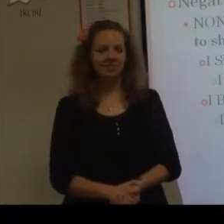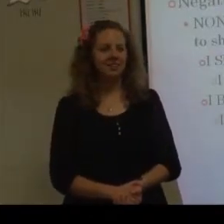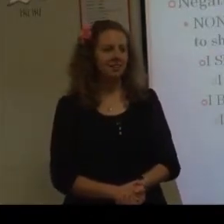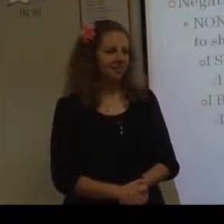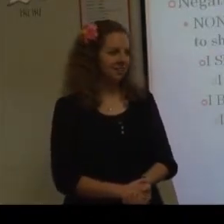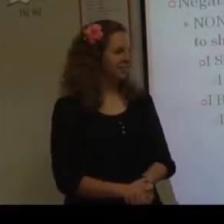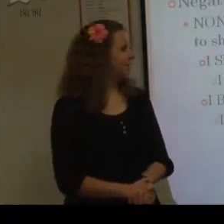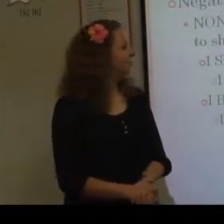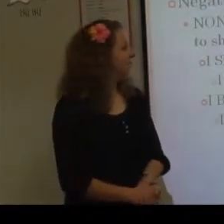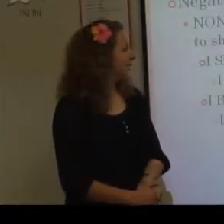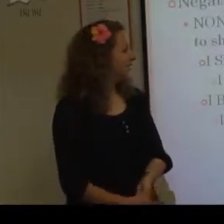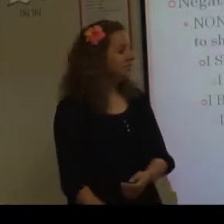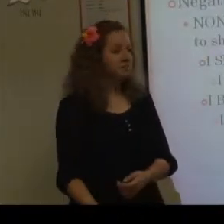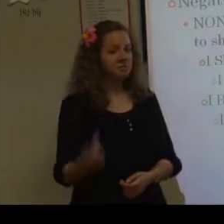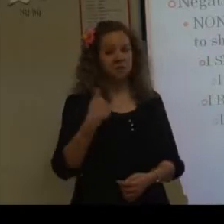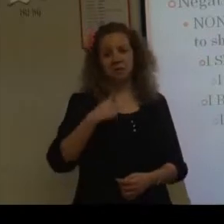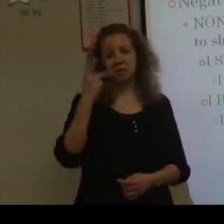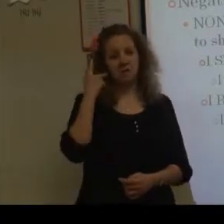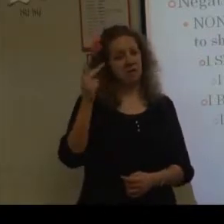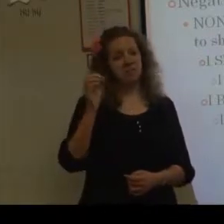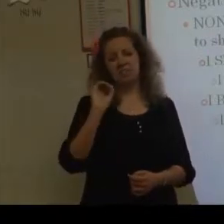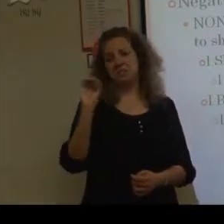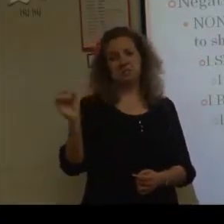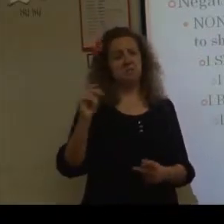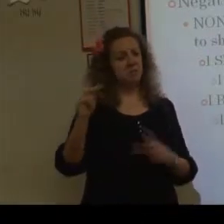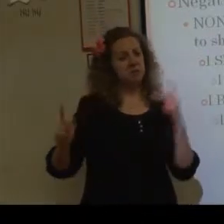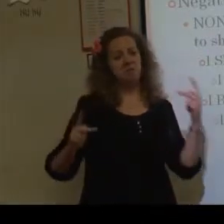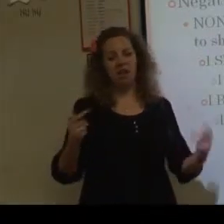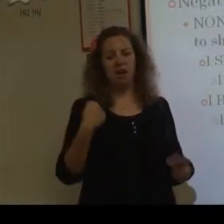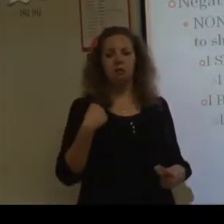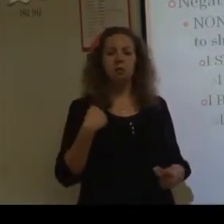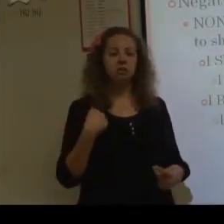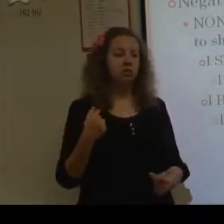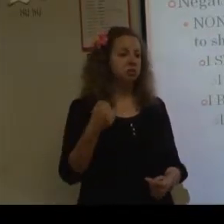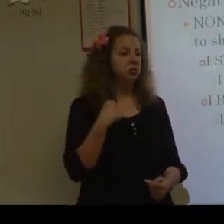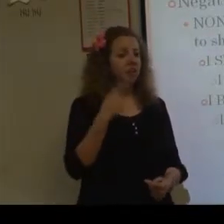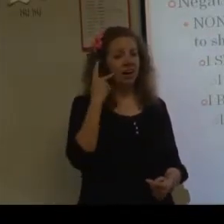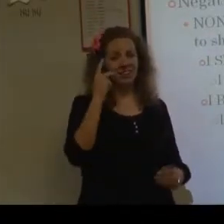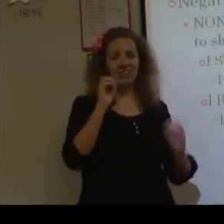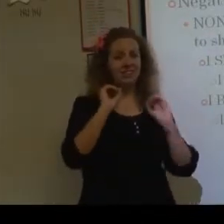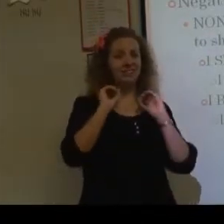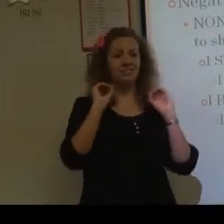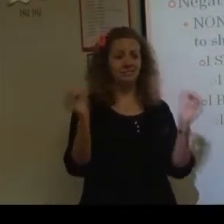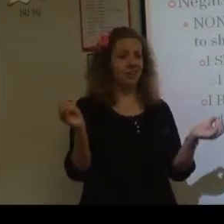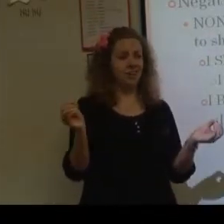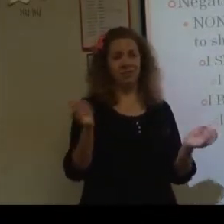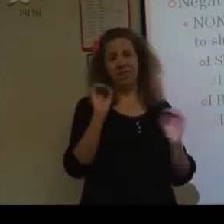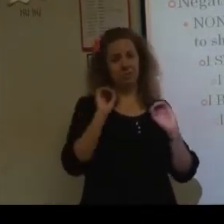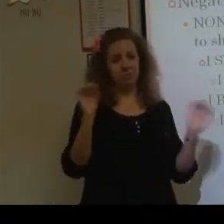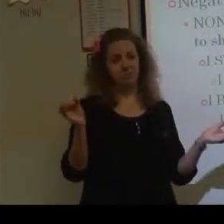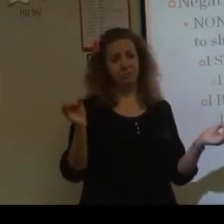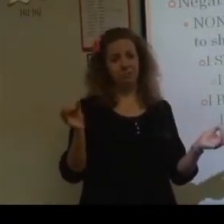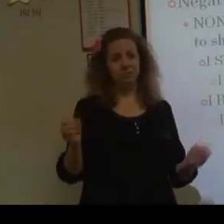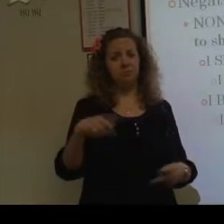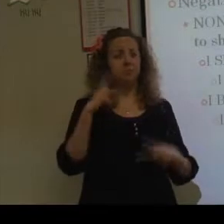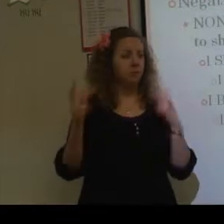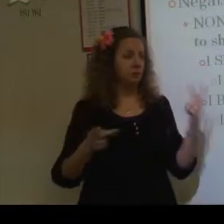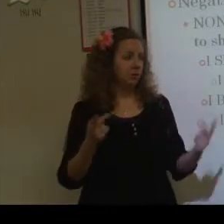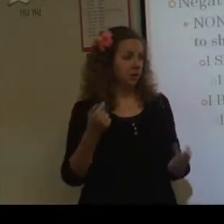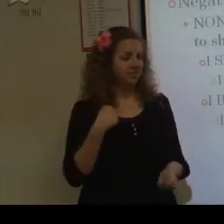Good. Okay. So I see no people I. Or you could do, I see none, or like, people I.